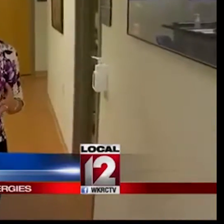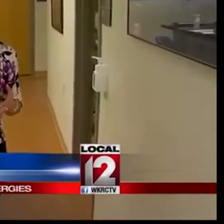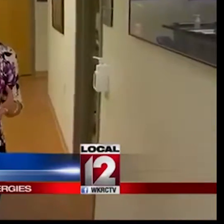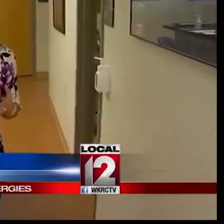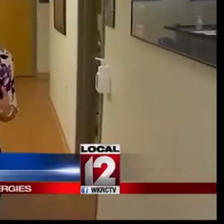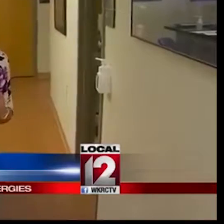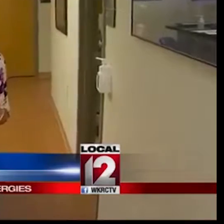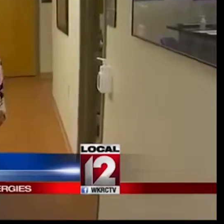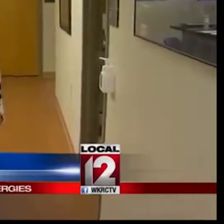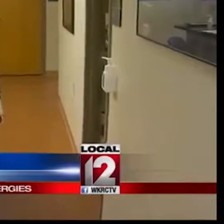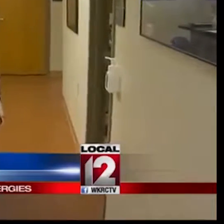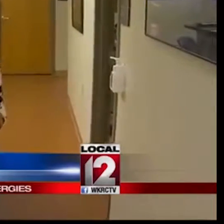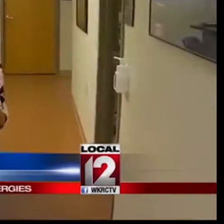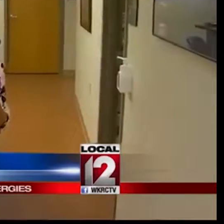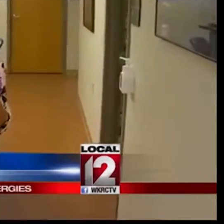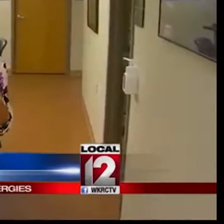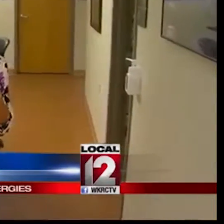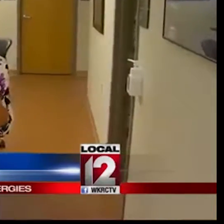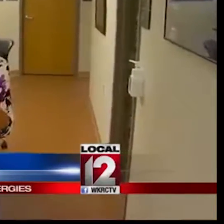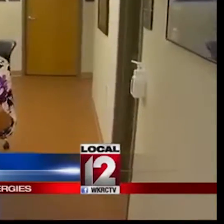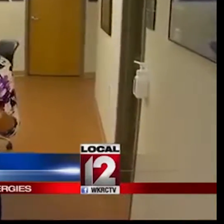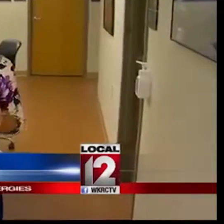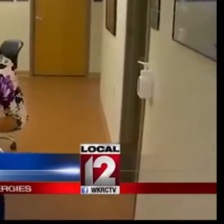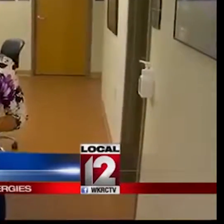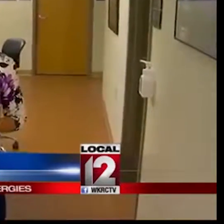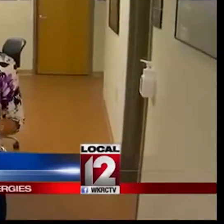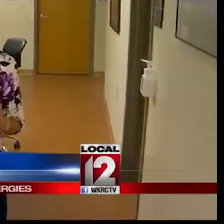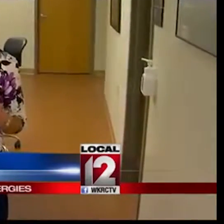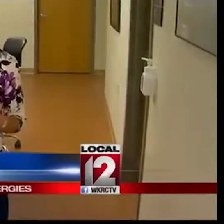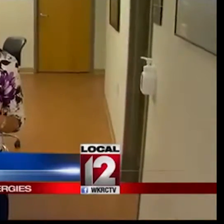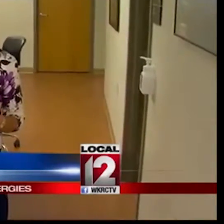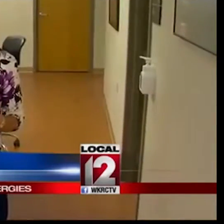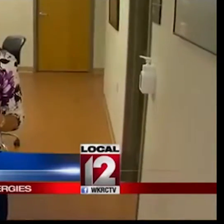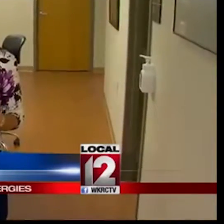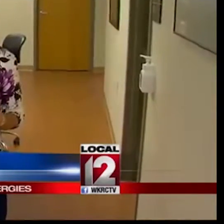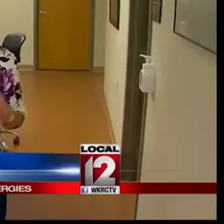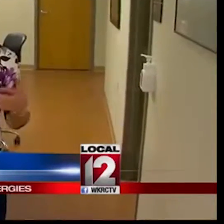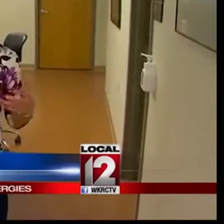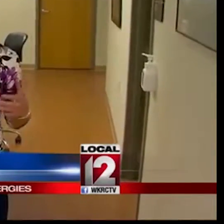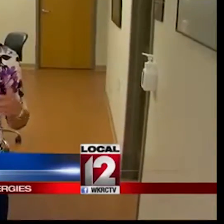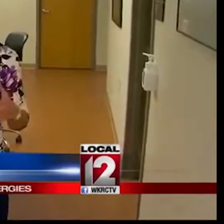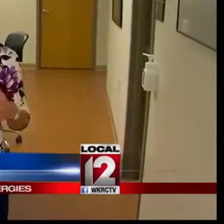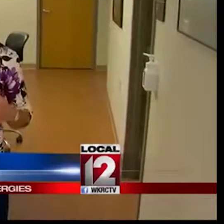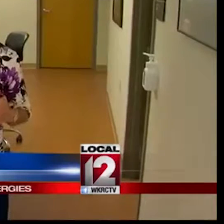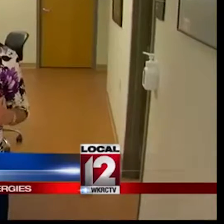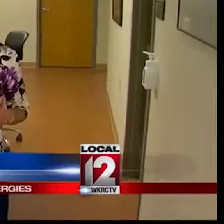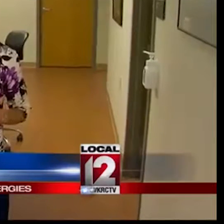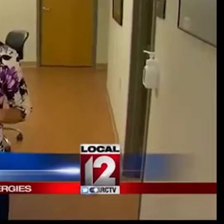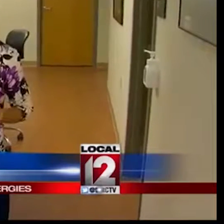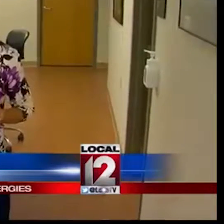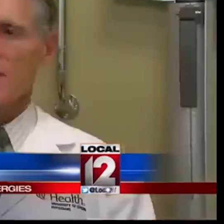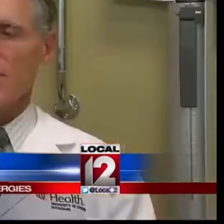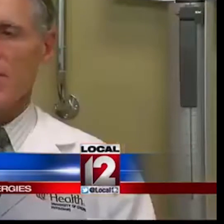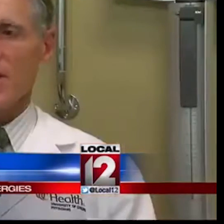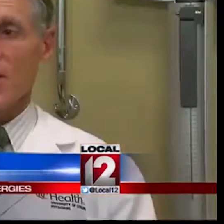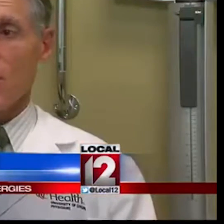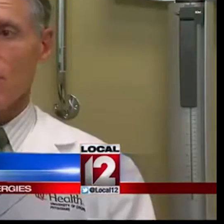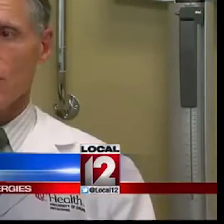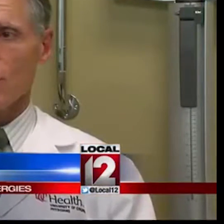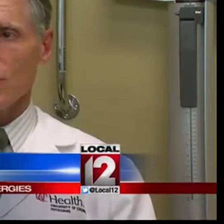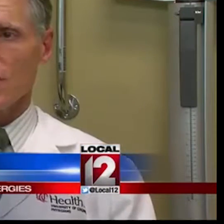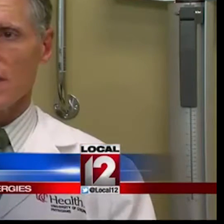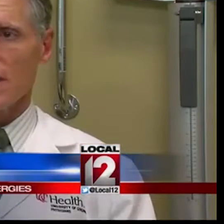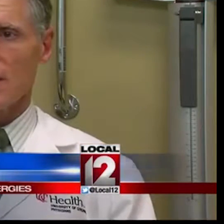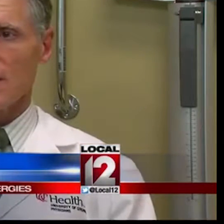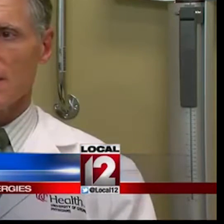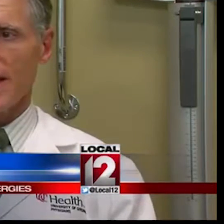sort of move into the chest area. And he says the most important thing you may want to pay attention to right now is how long they last. Typically a